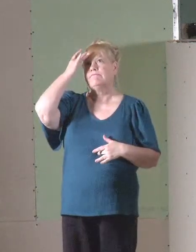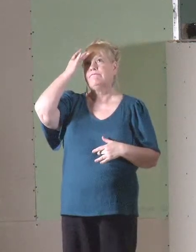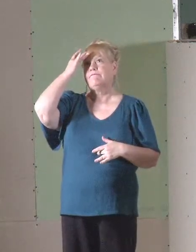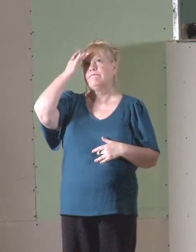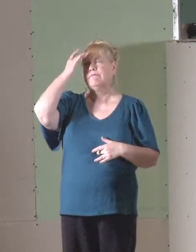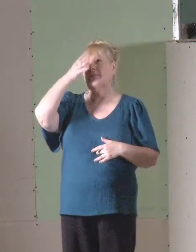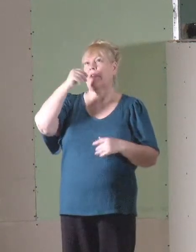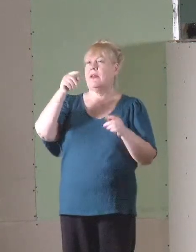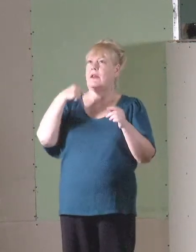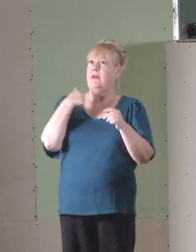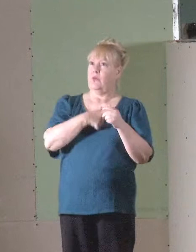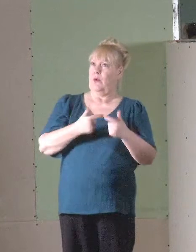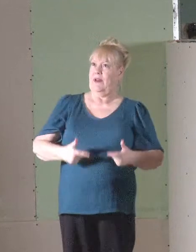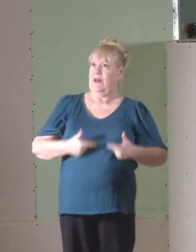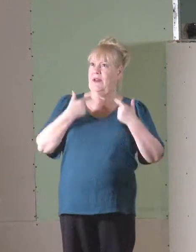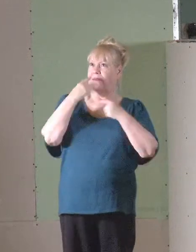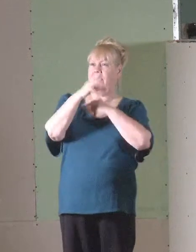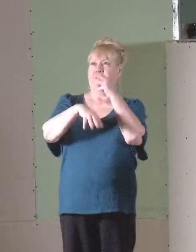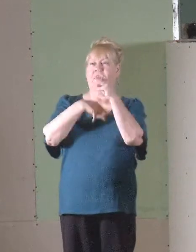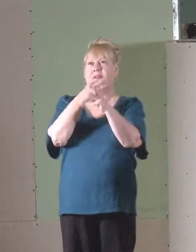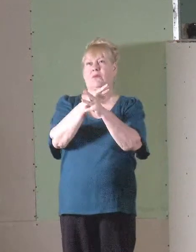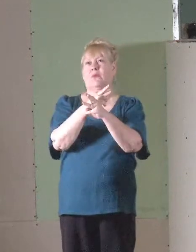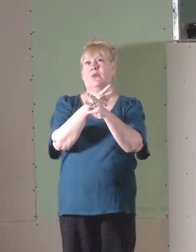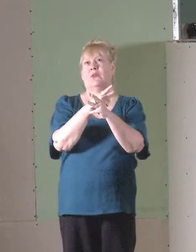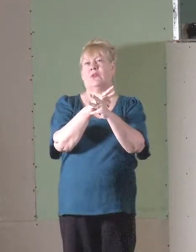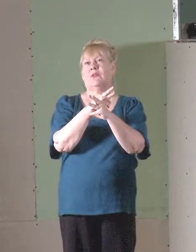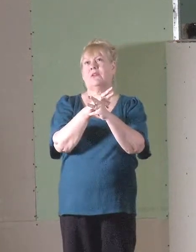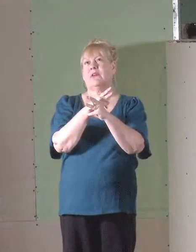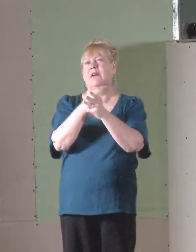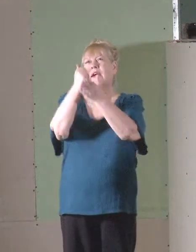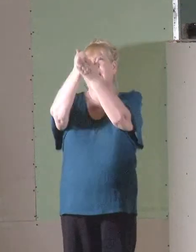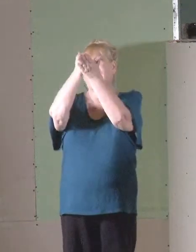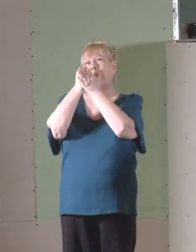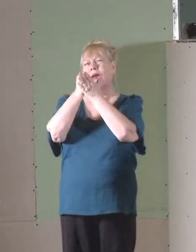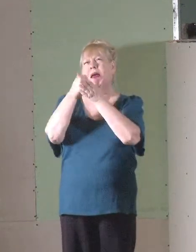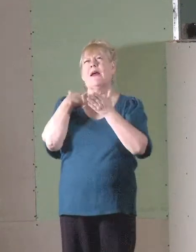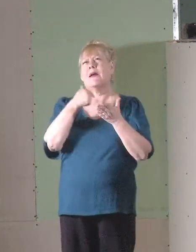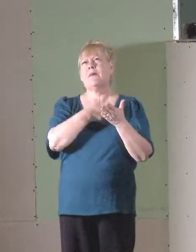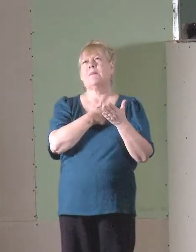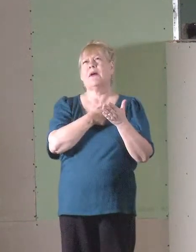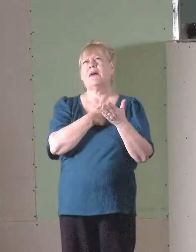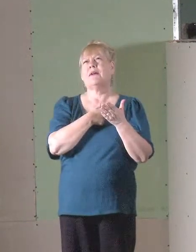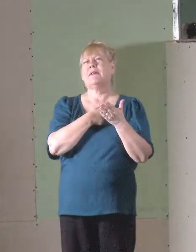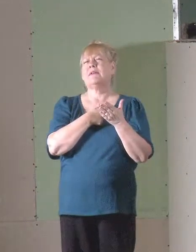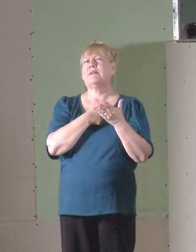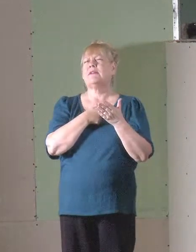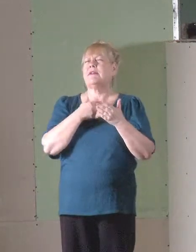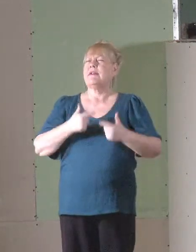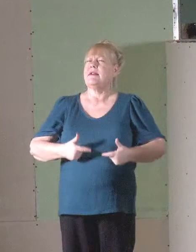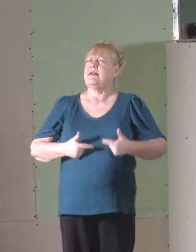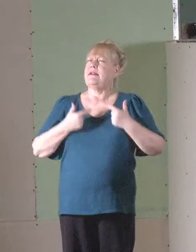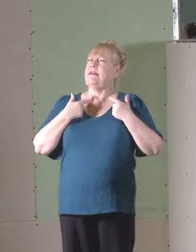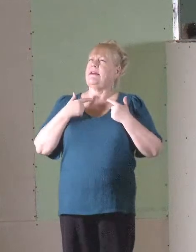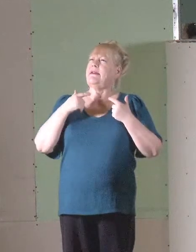And as we live in this world, Father, help us to be godly people,